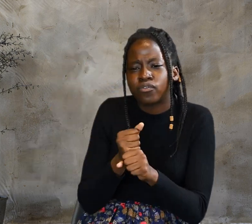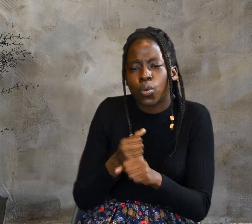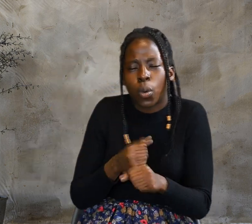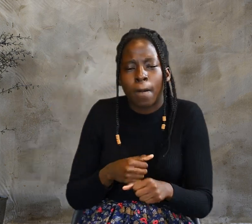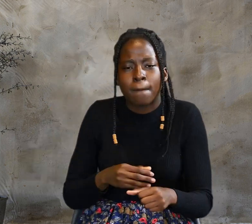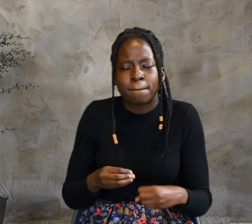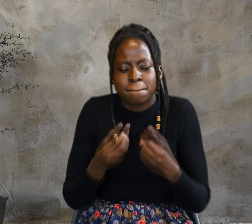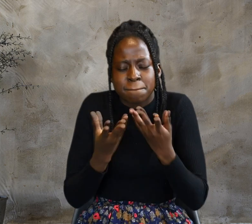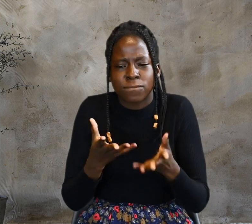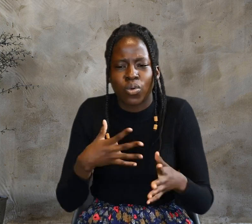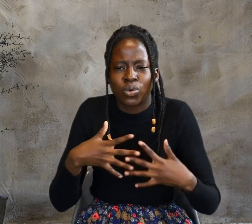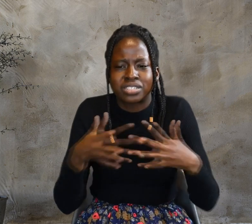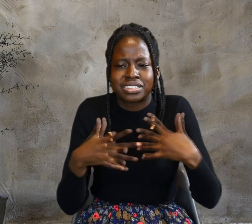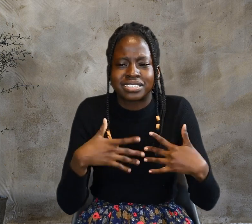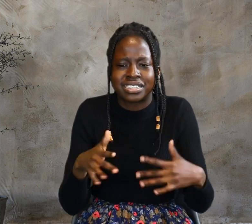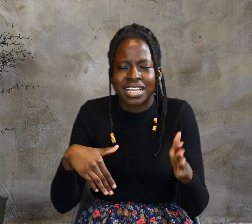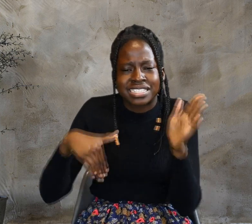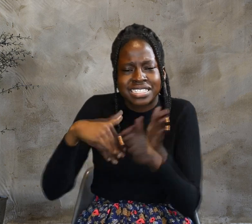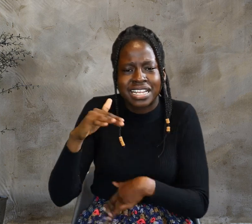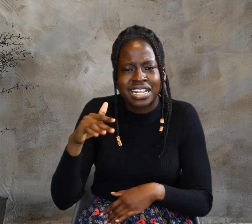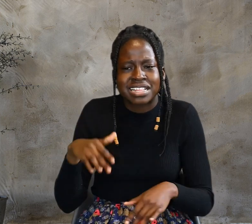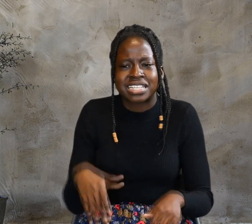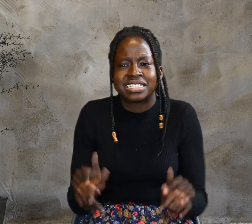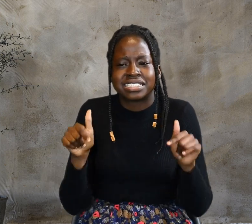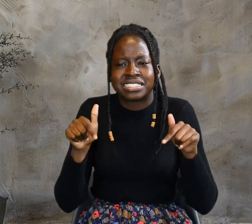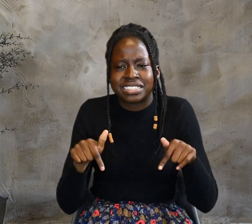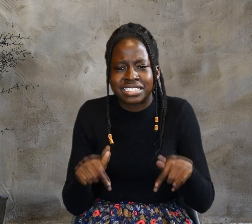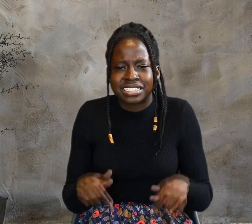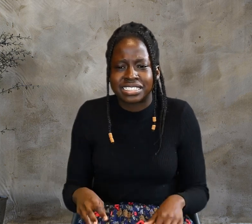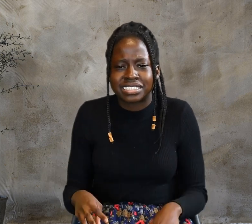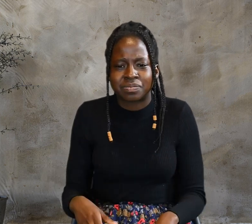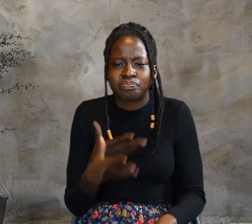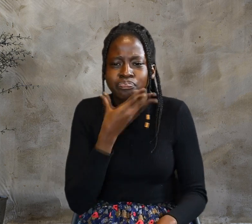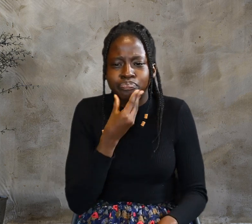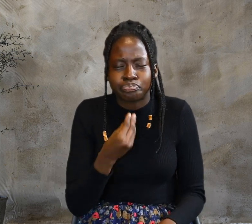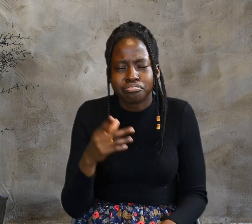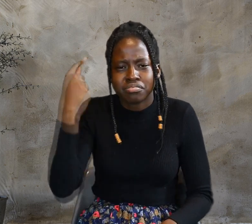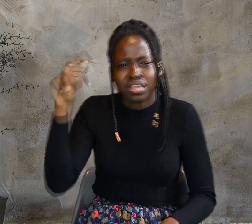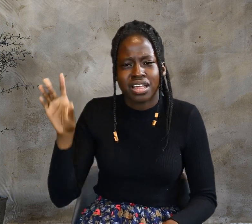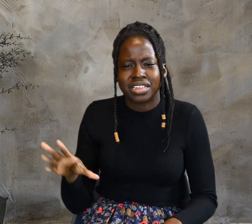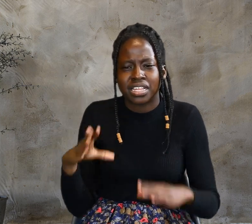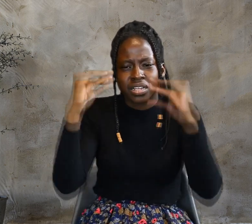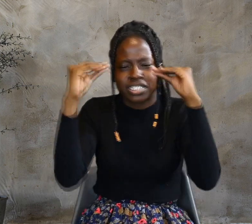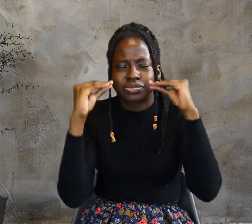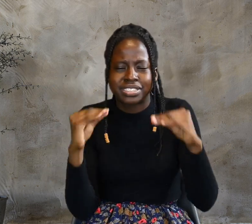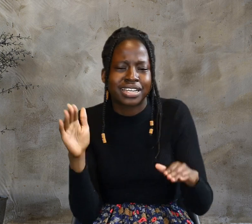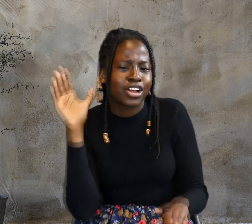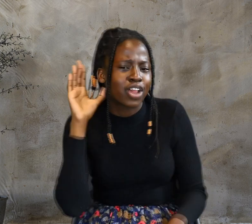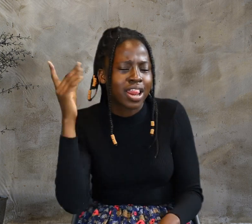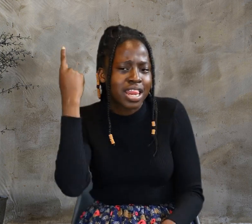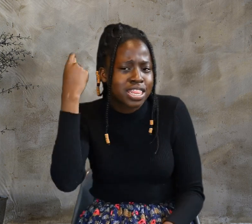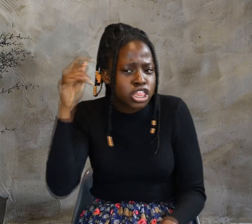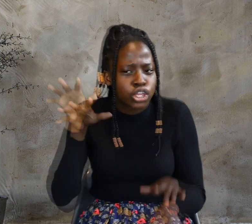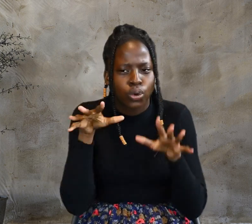this man? The Pharisees heard the crowd whispering such things about him.